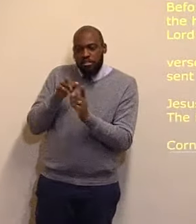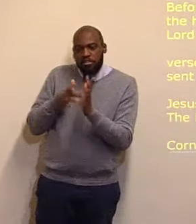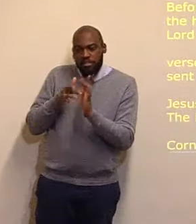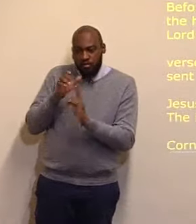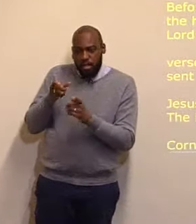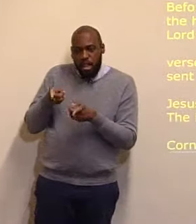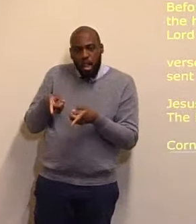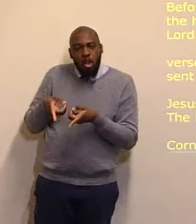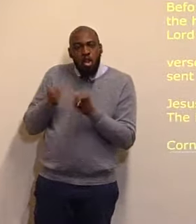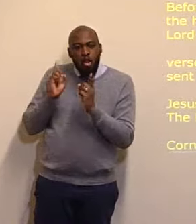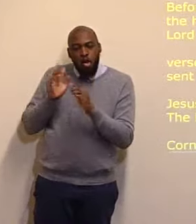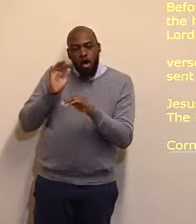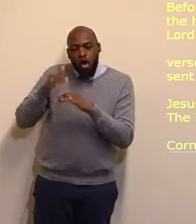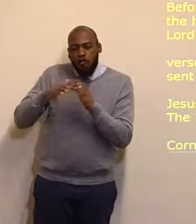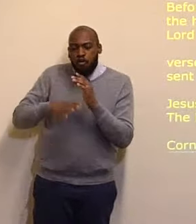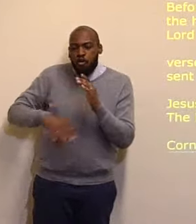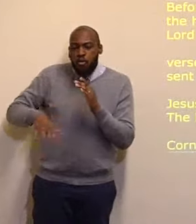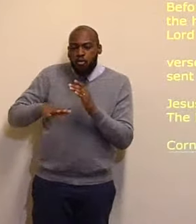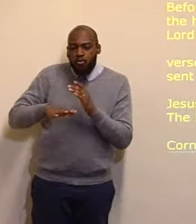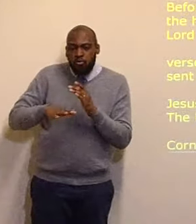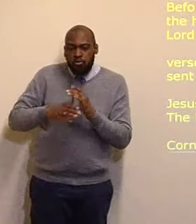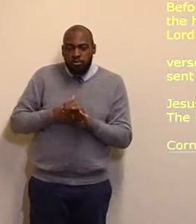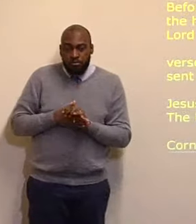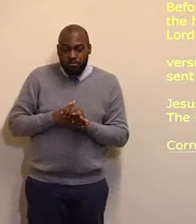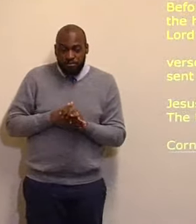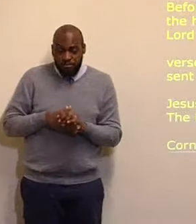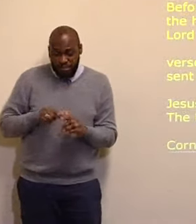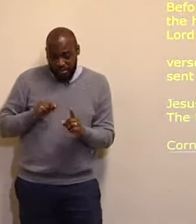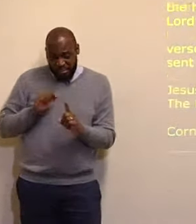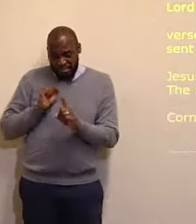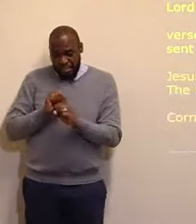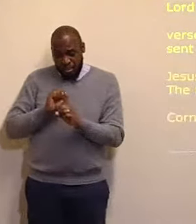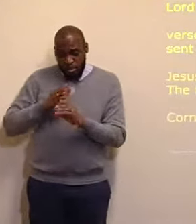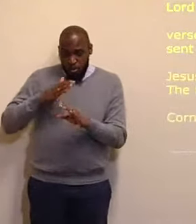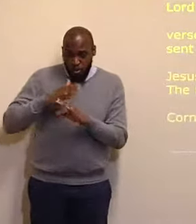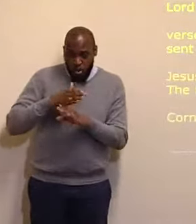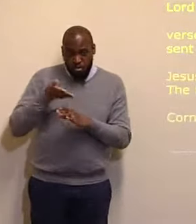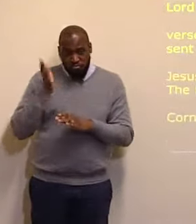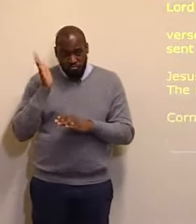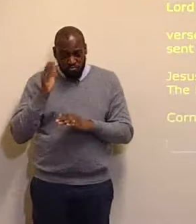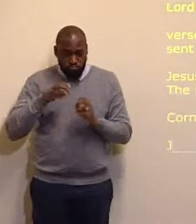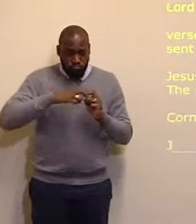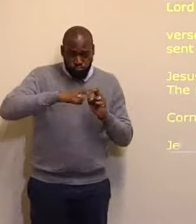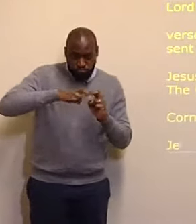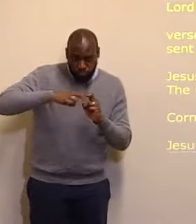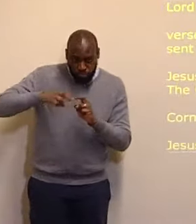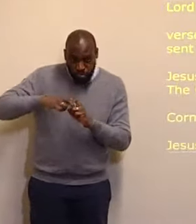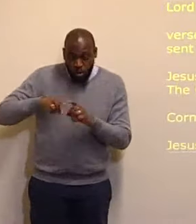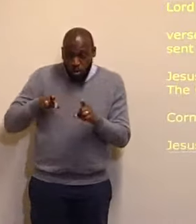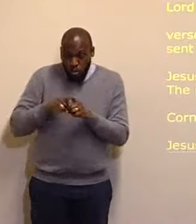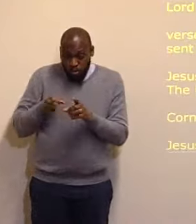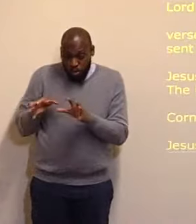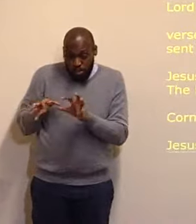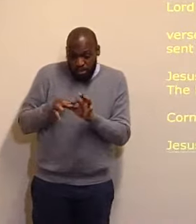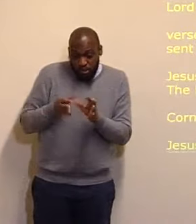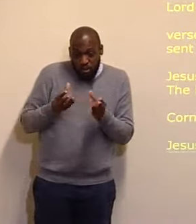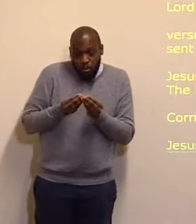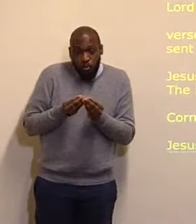attested, by his power, and miracles. He raised the dead, he walked on the sea, he controlled the waves,